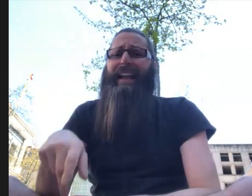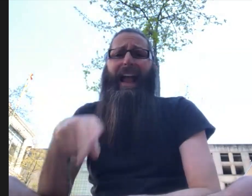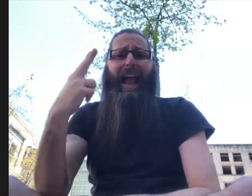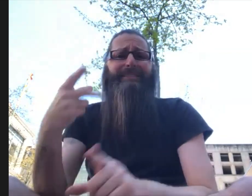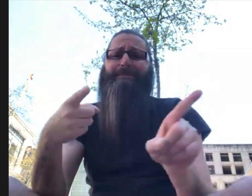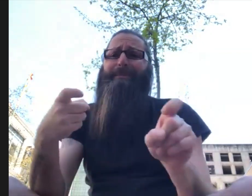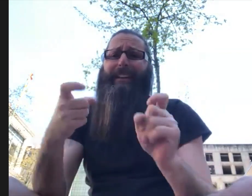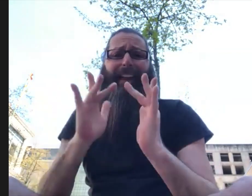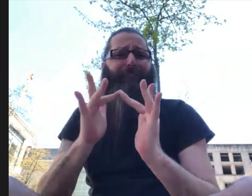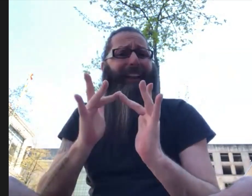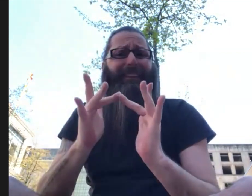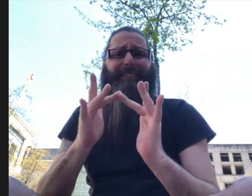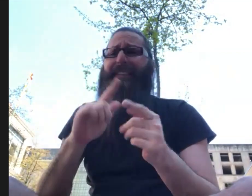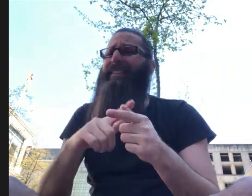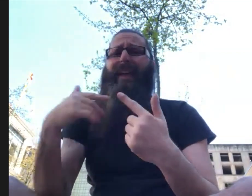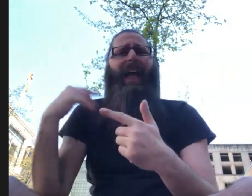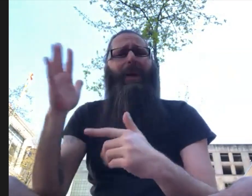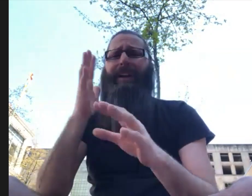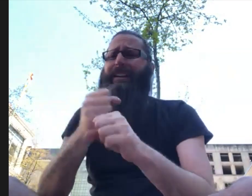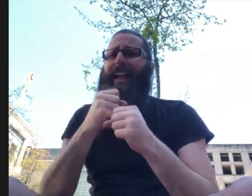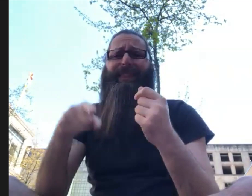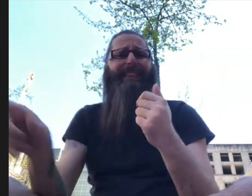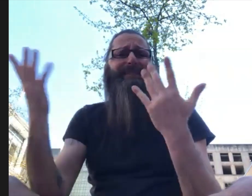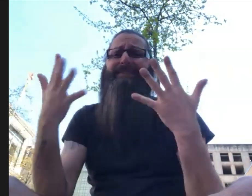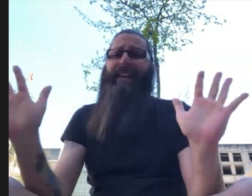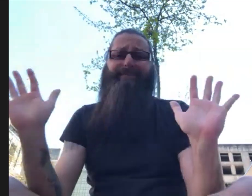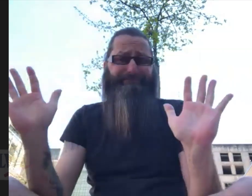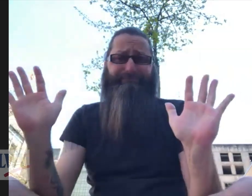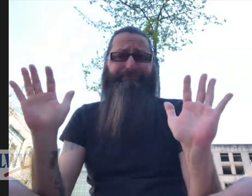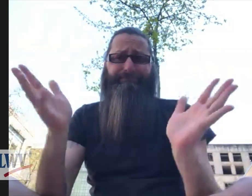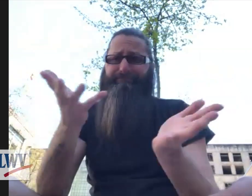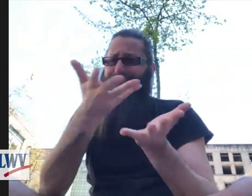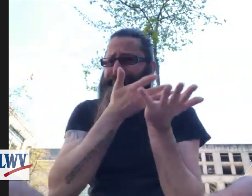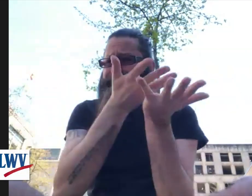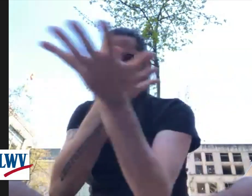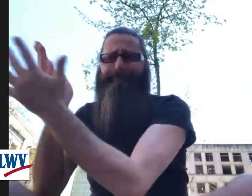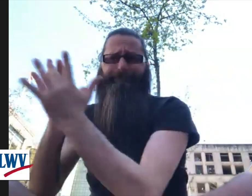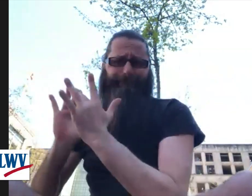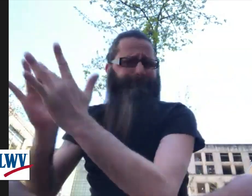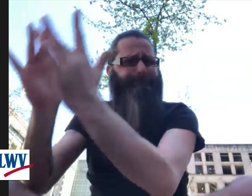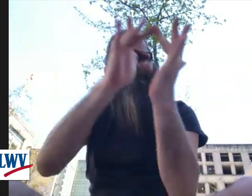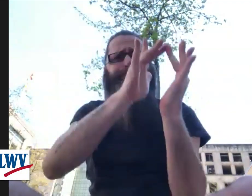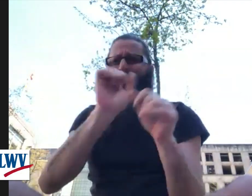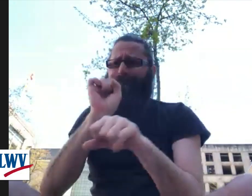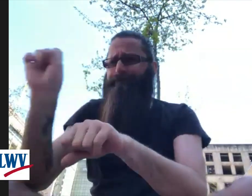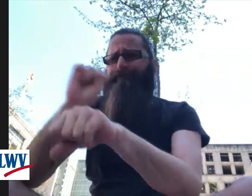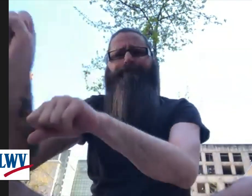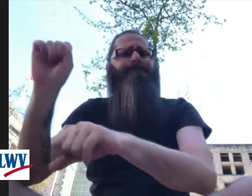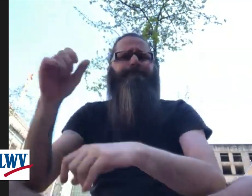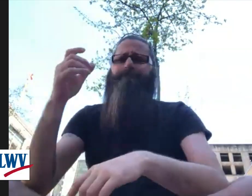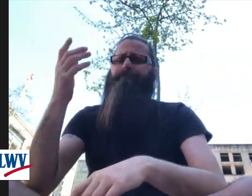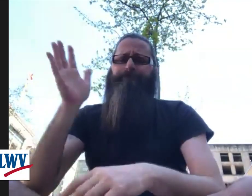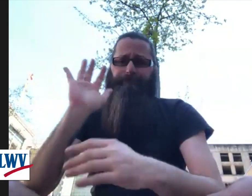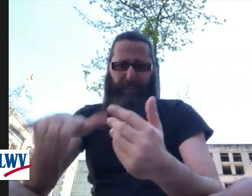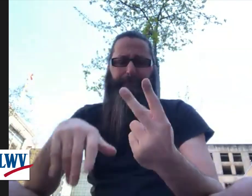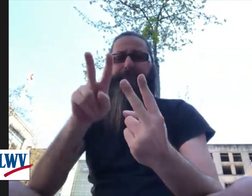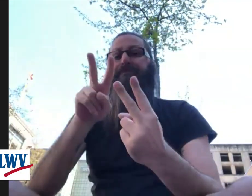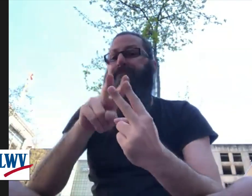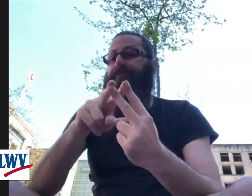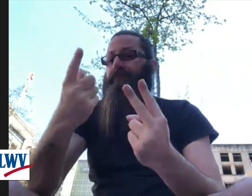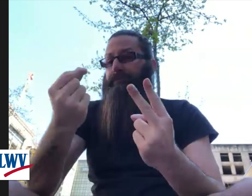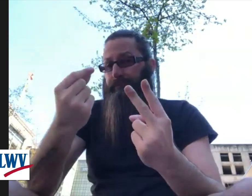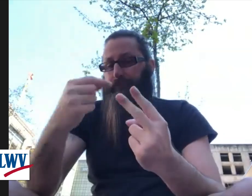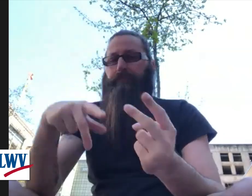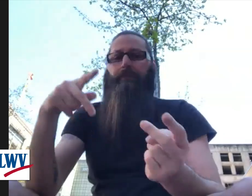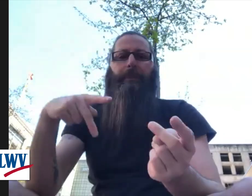At this point though, I really don't mind. I just need an office with high-speed internet and I'll get things done. You know, I'll be able to network into